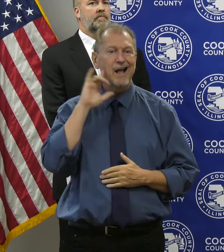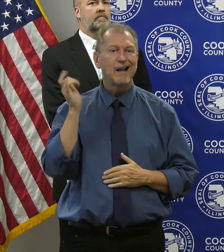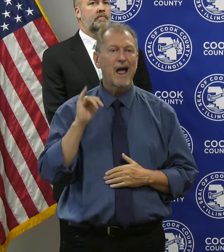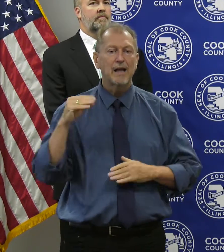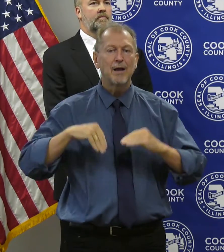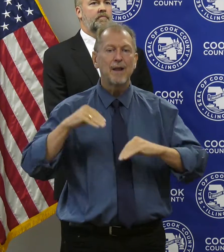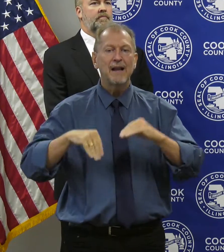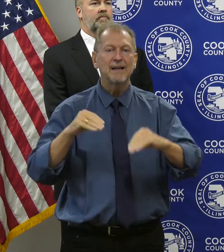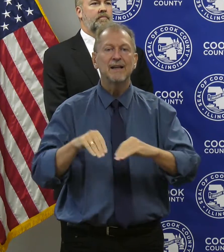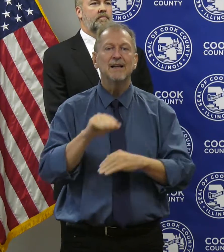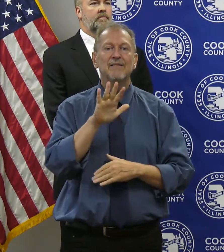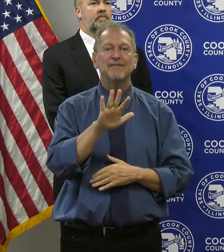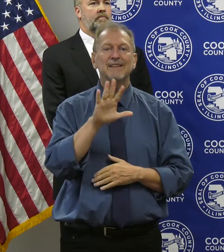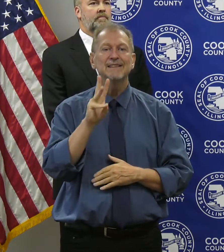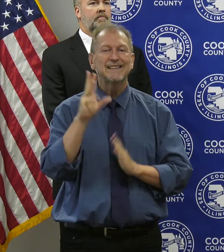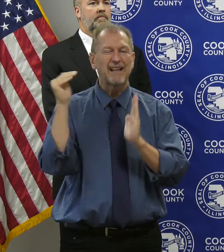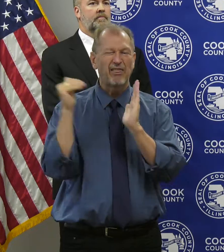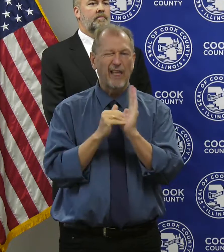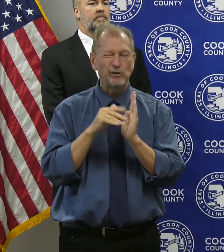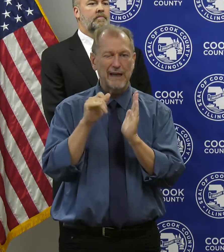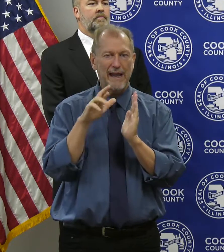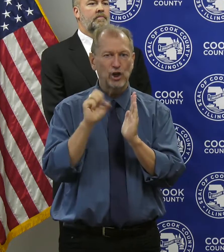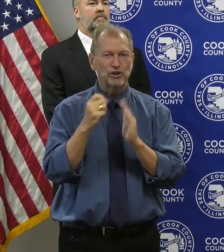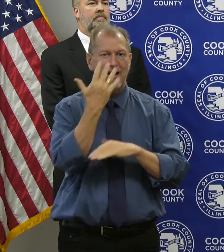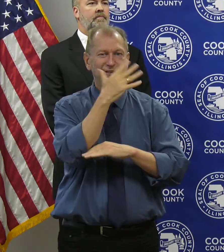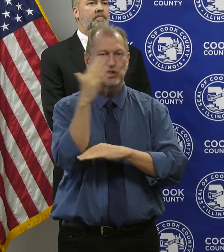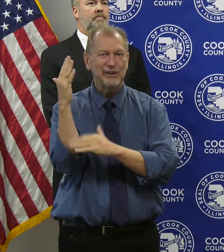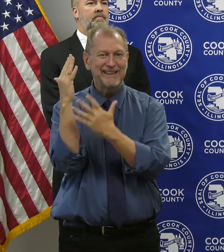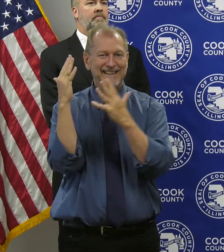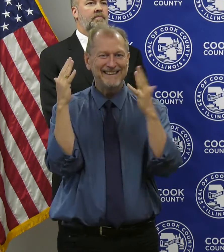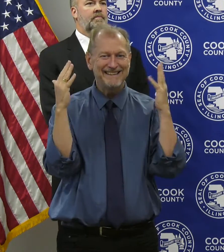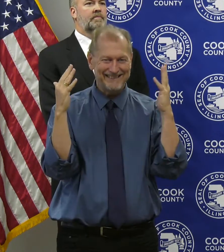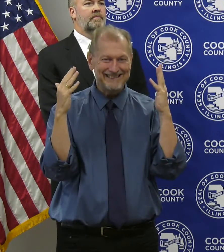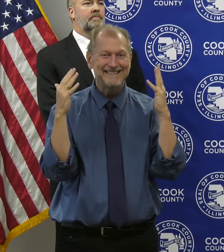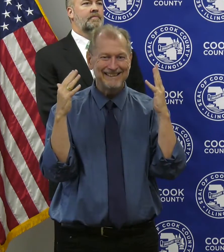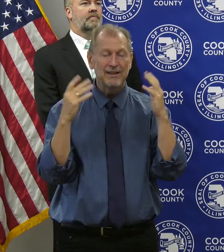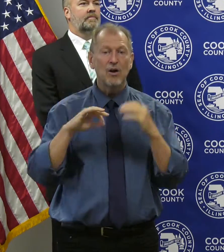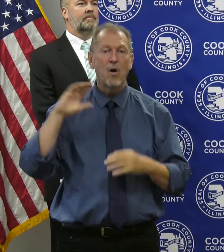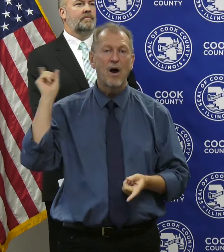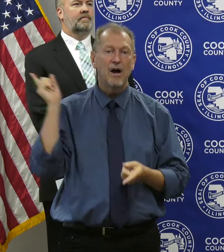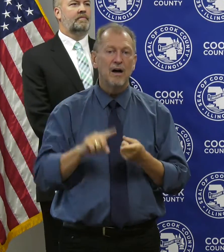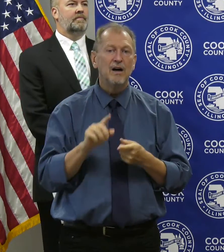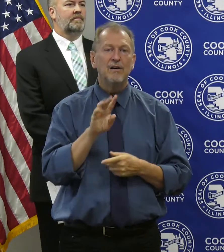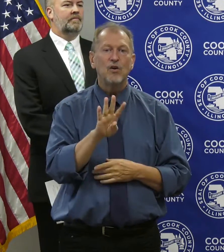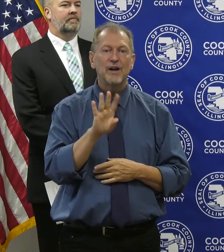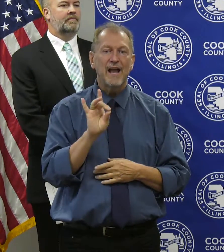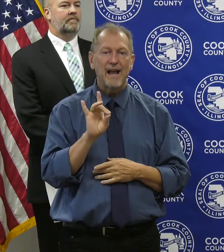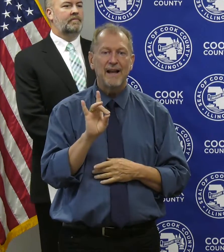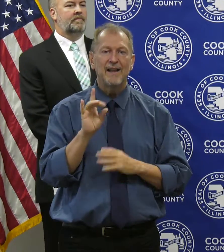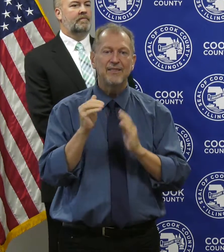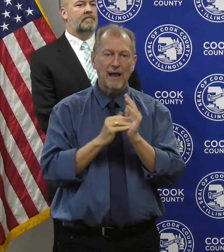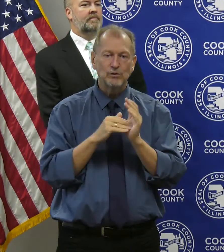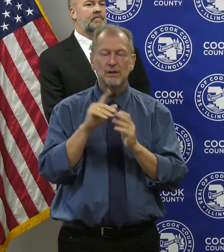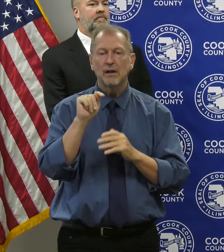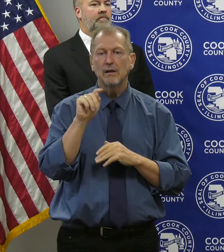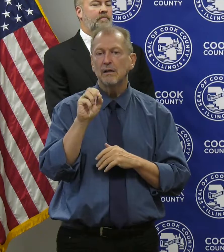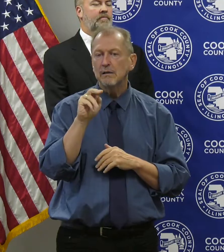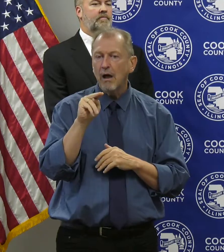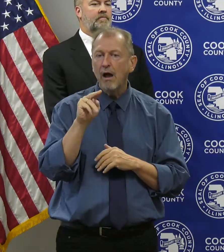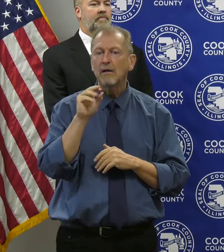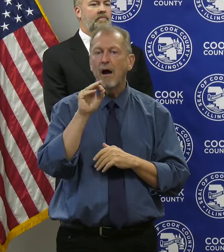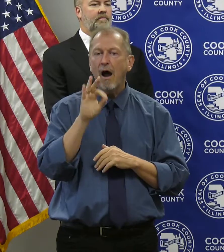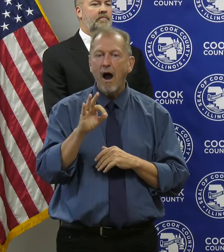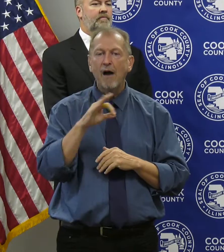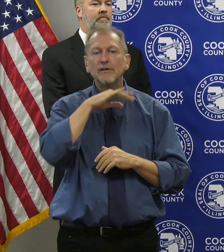56,000 acres of trees or reducing 4,800 tons of carbon. And our